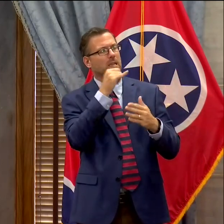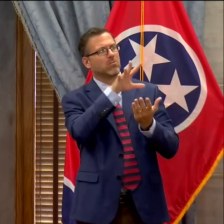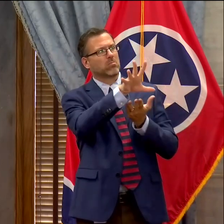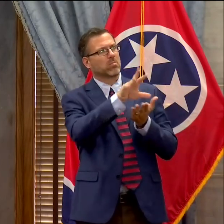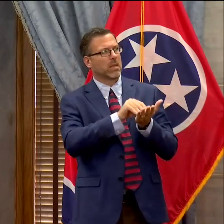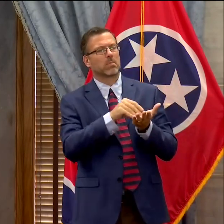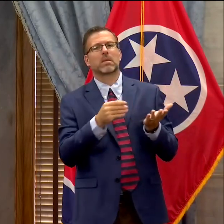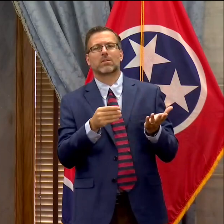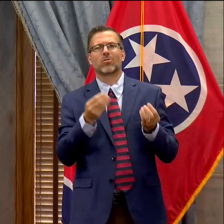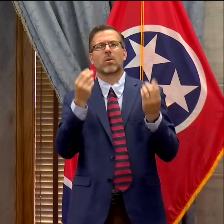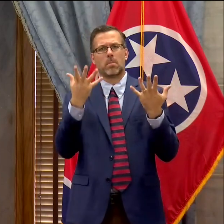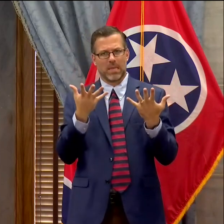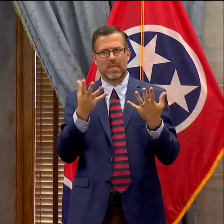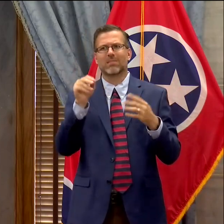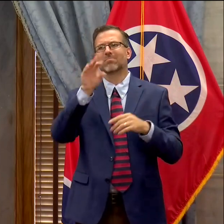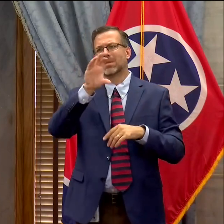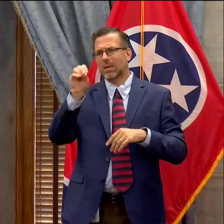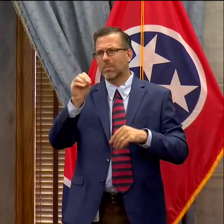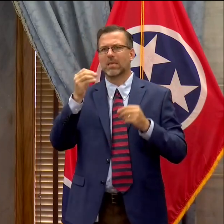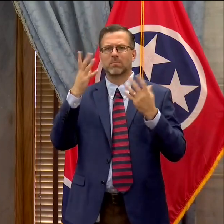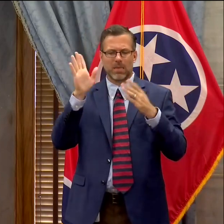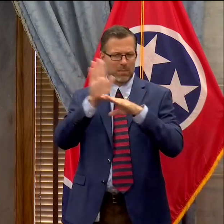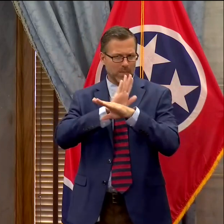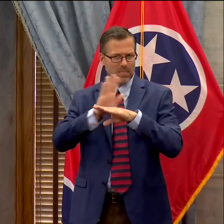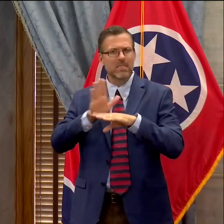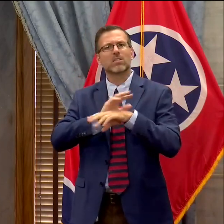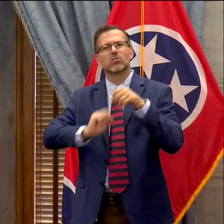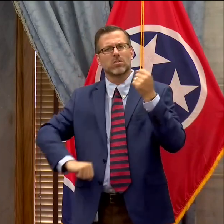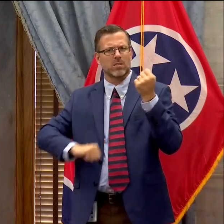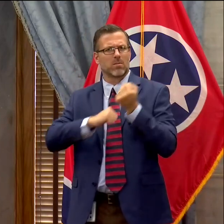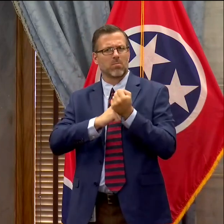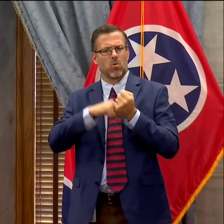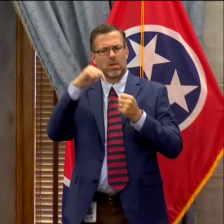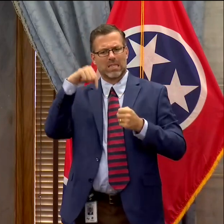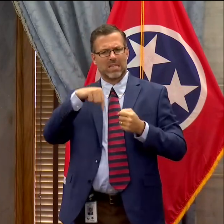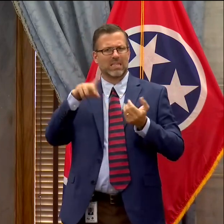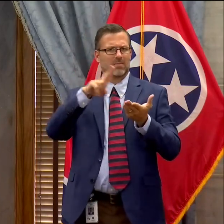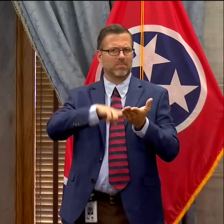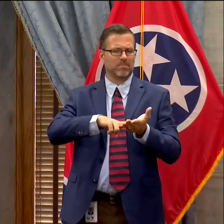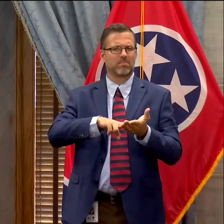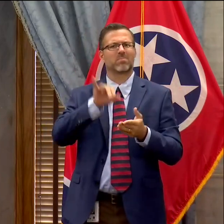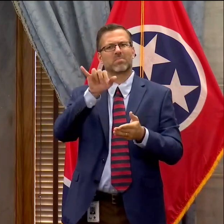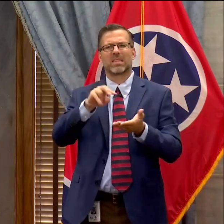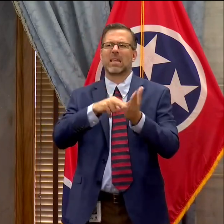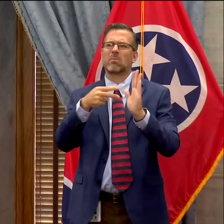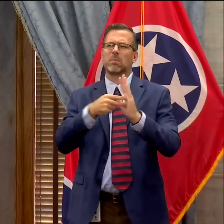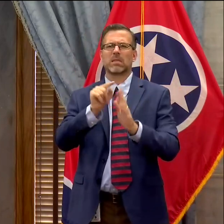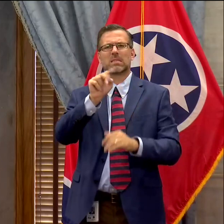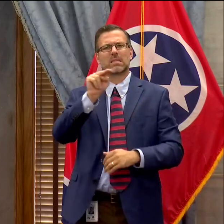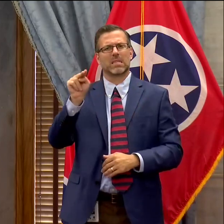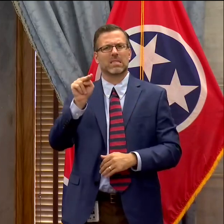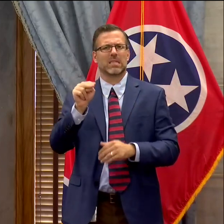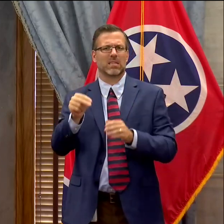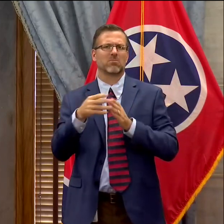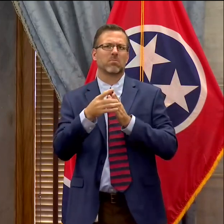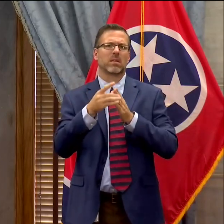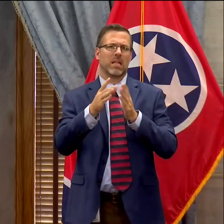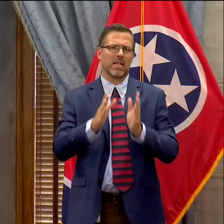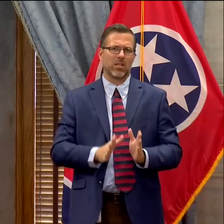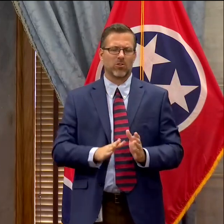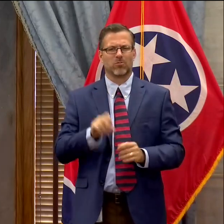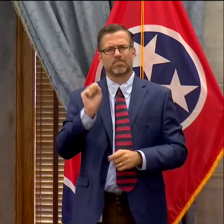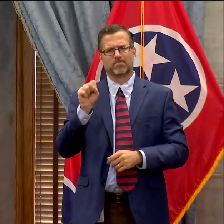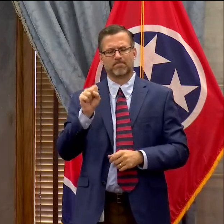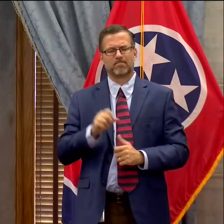employers in various aspects and similar to this. So I think it's representative of the state being the leader, showing that support. And I've